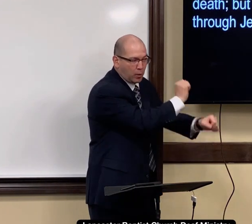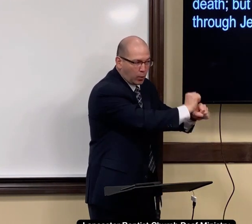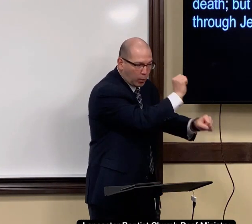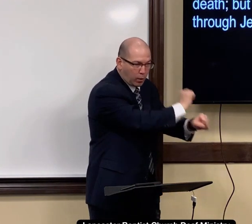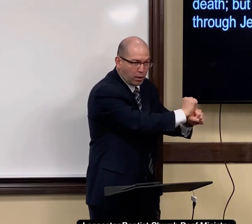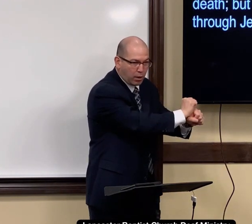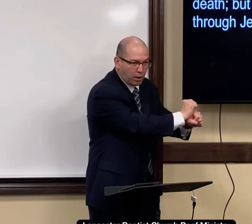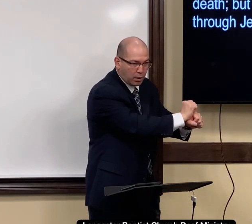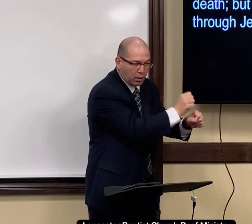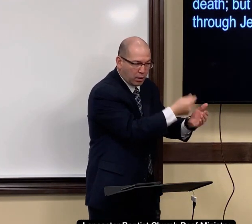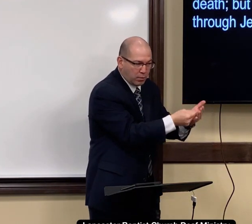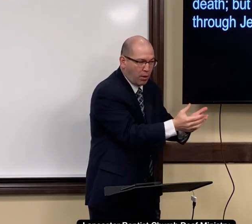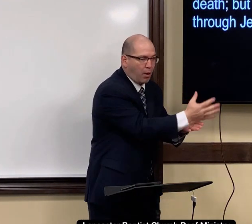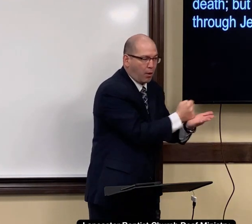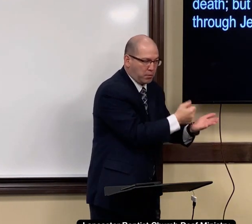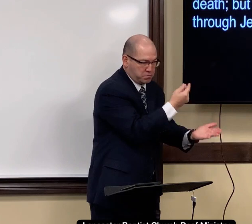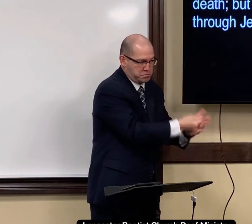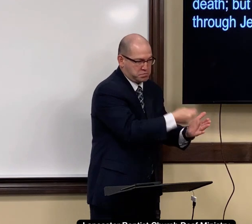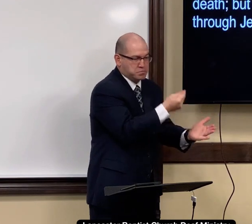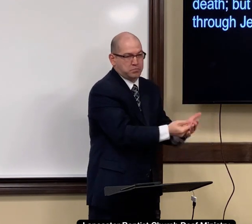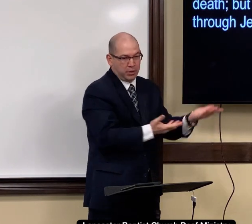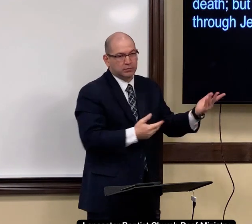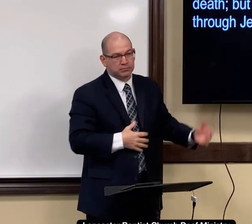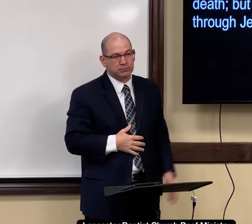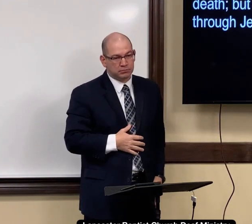Because they worked, and they earned that money.